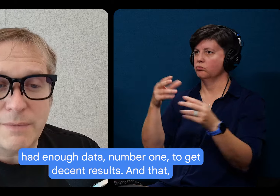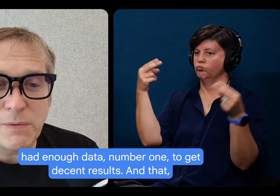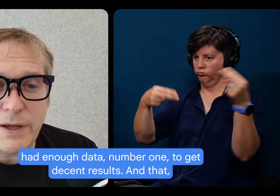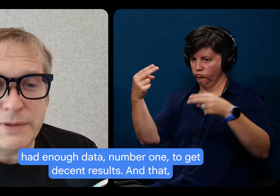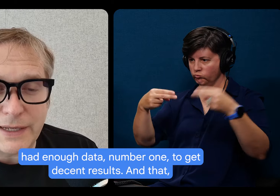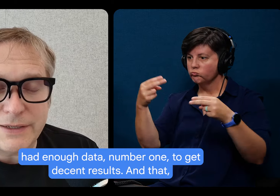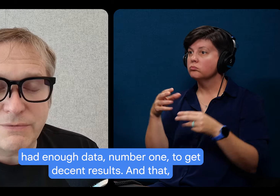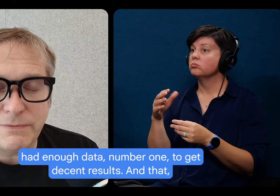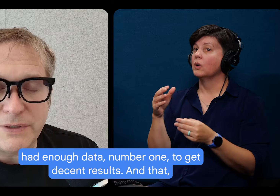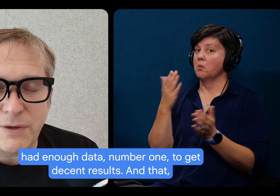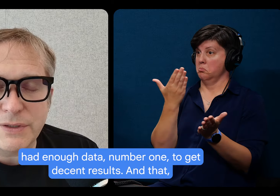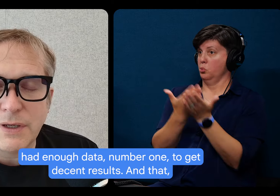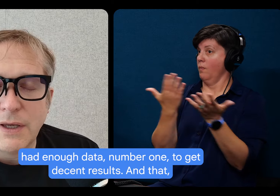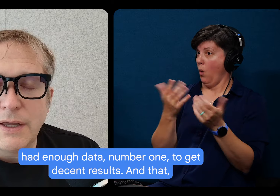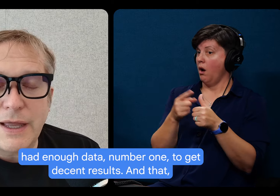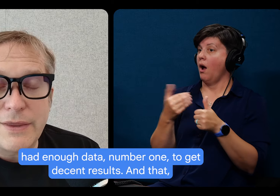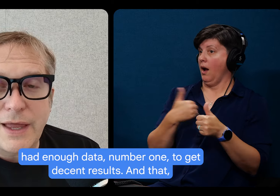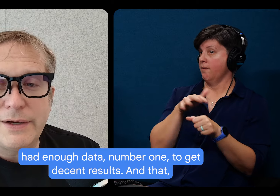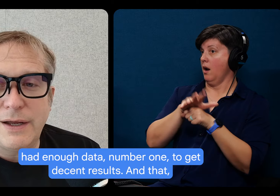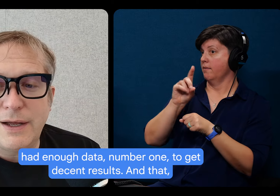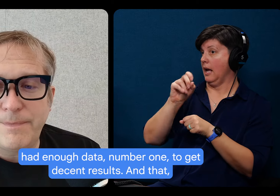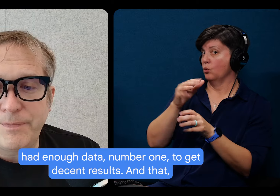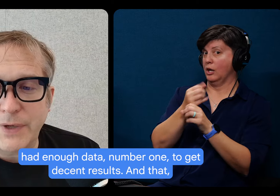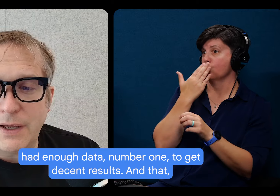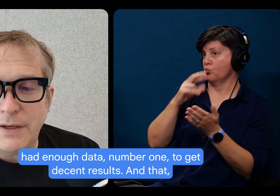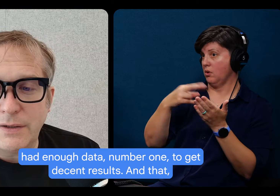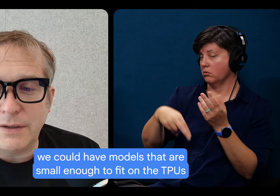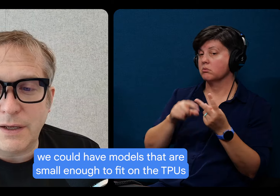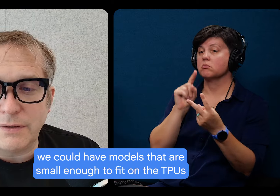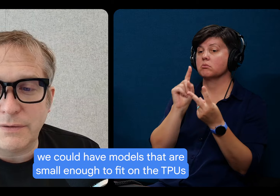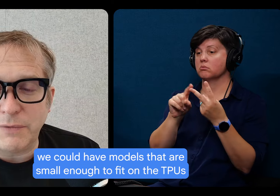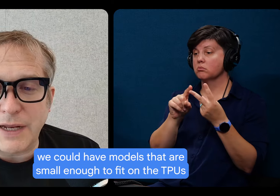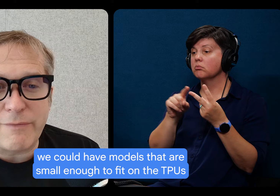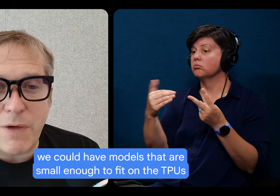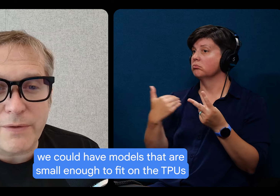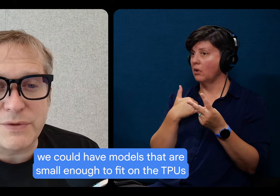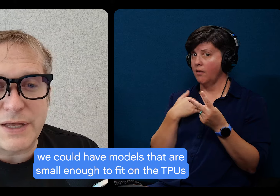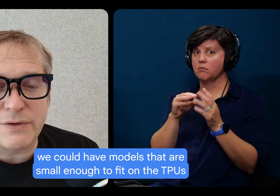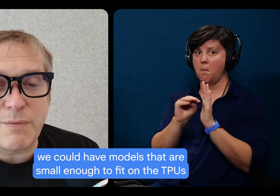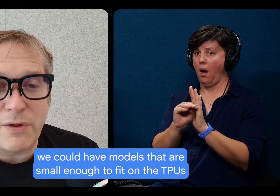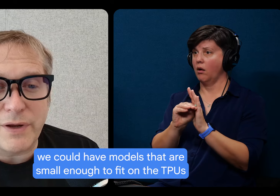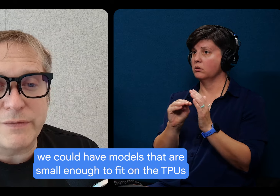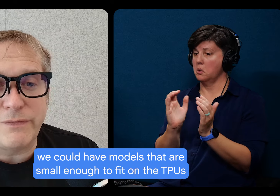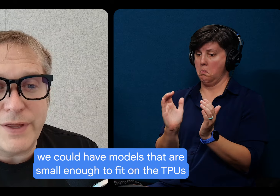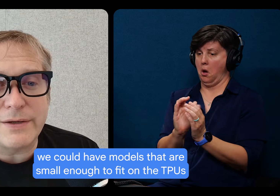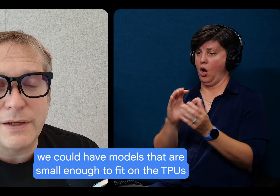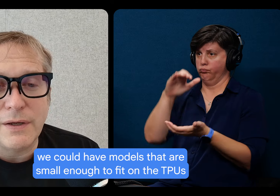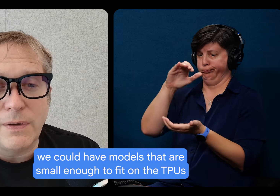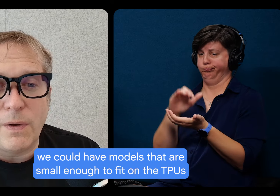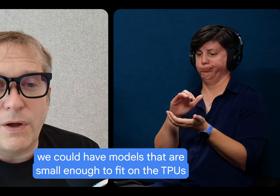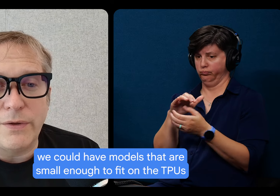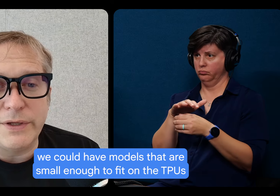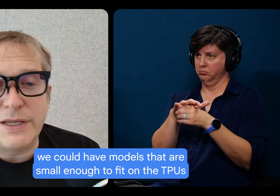data, number one, to get decent results. And that, um, uh, uh, can have models that are small enough to fit